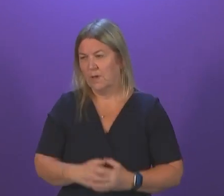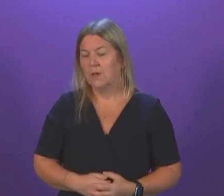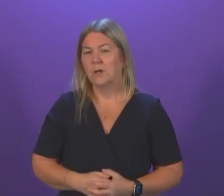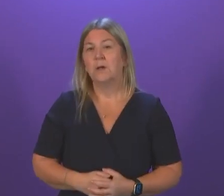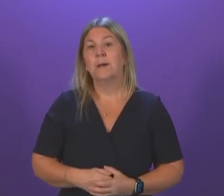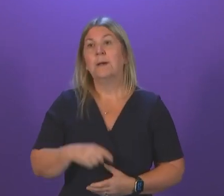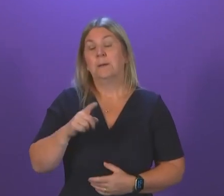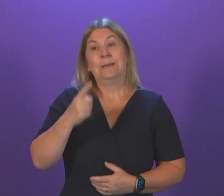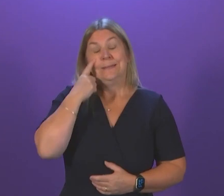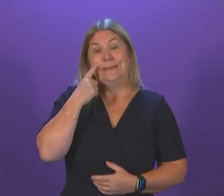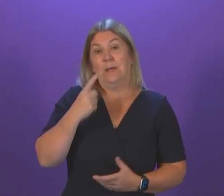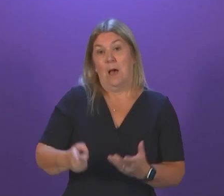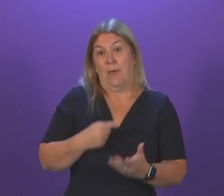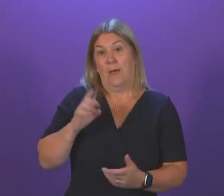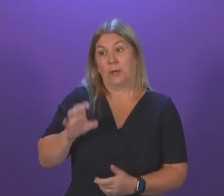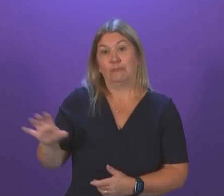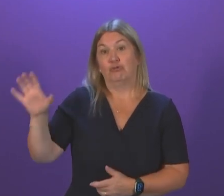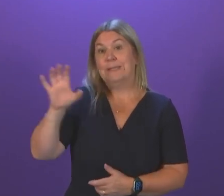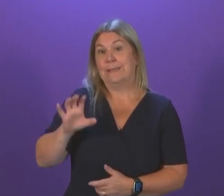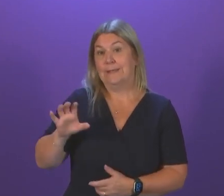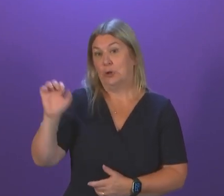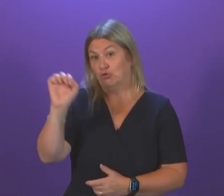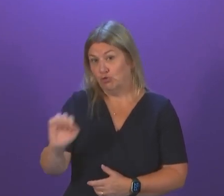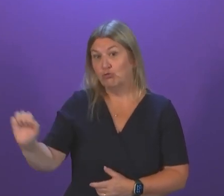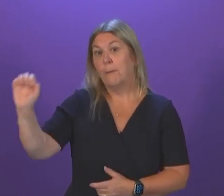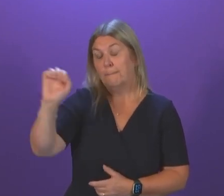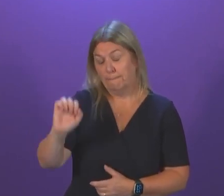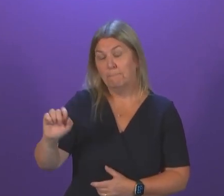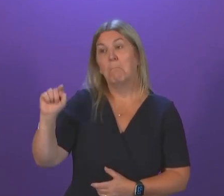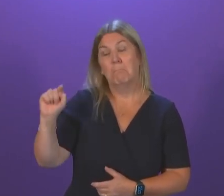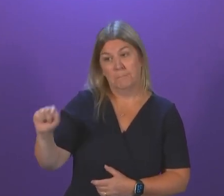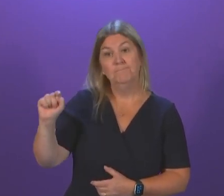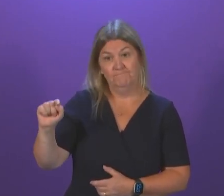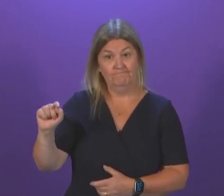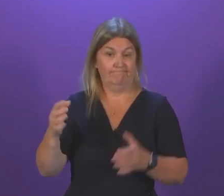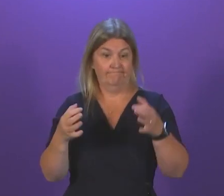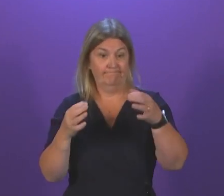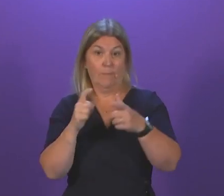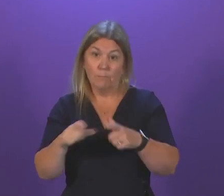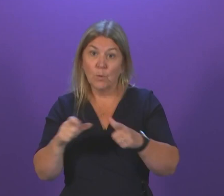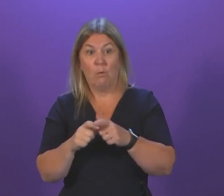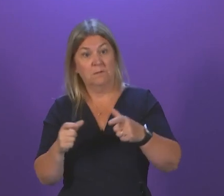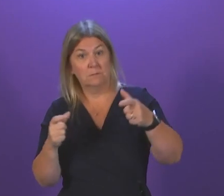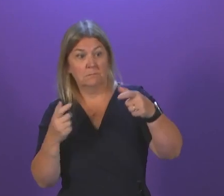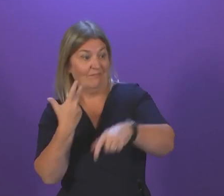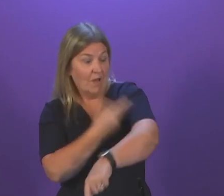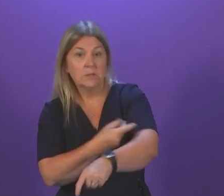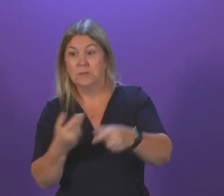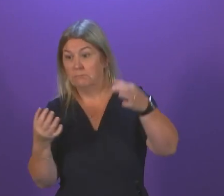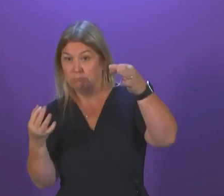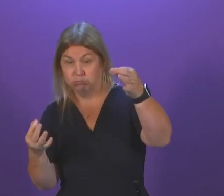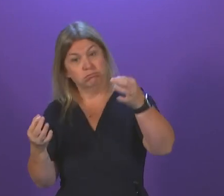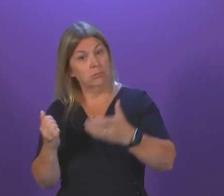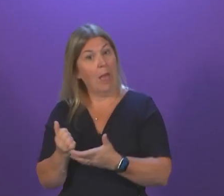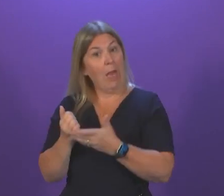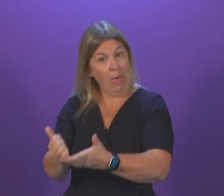from countries across Europe that Covid certification schemes can play a part in helping to stem transmission and I believe